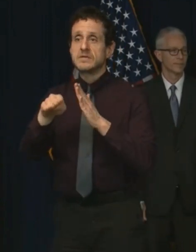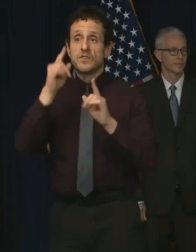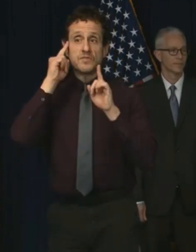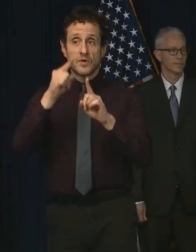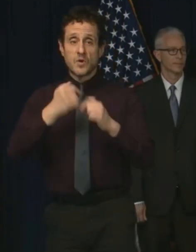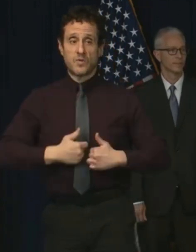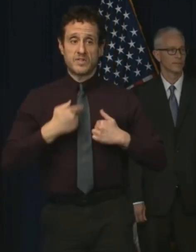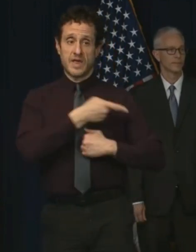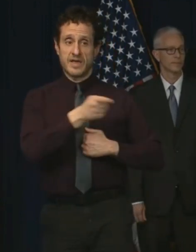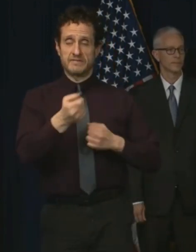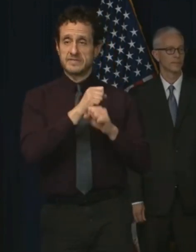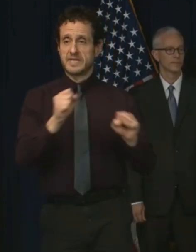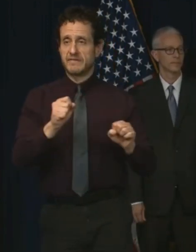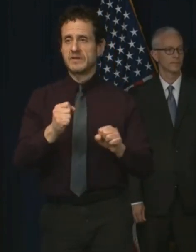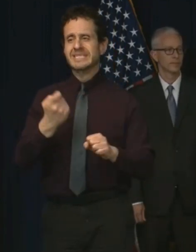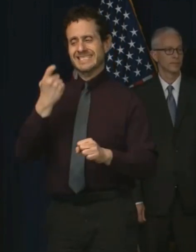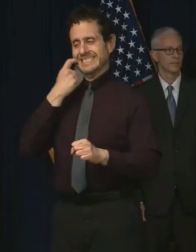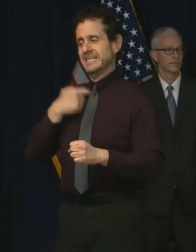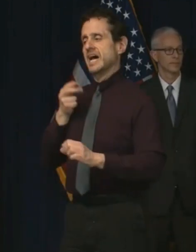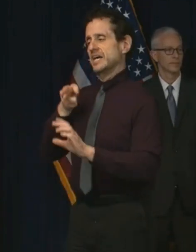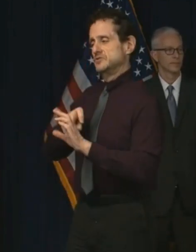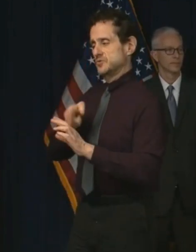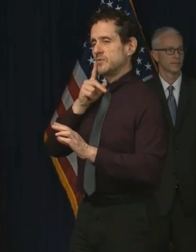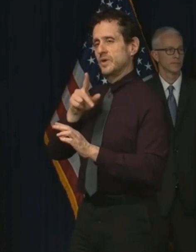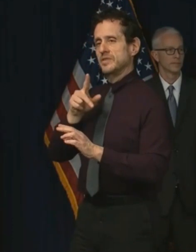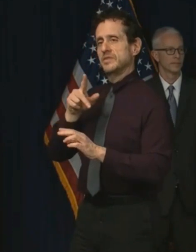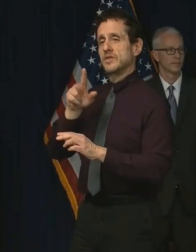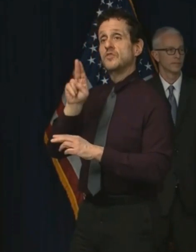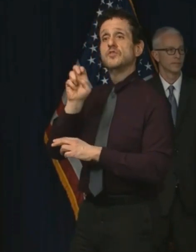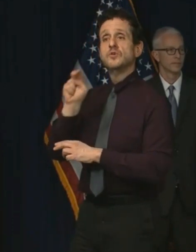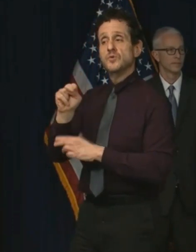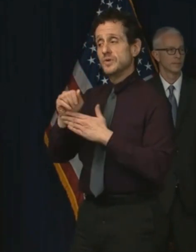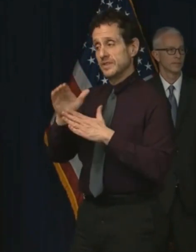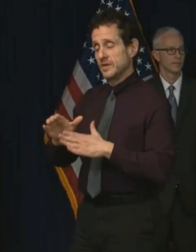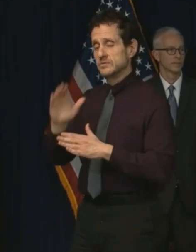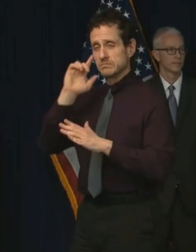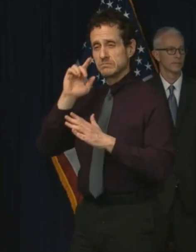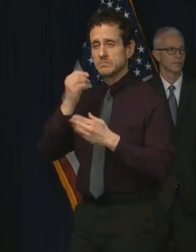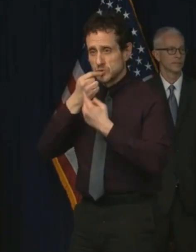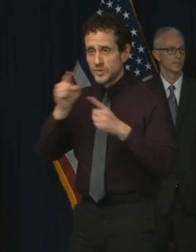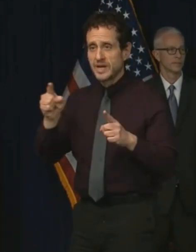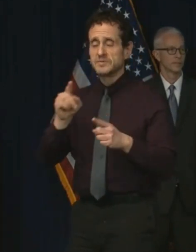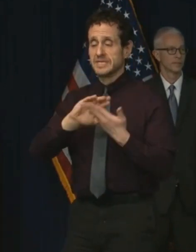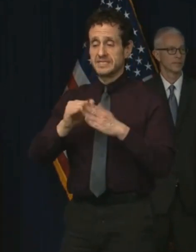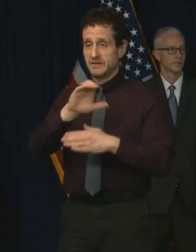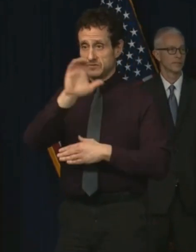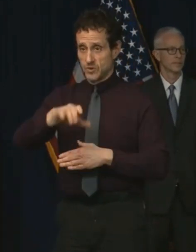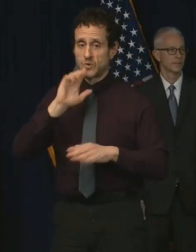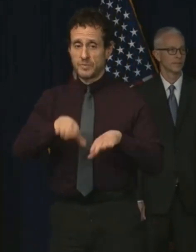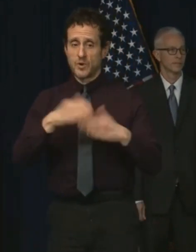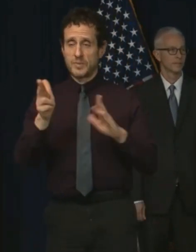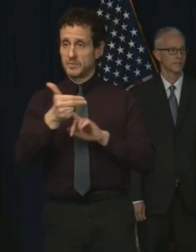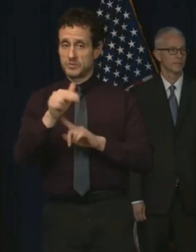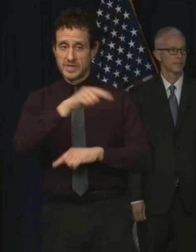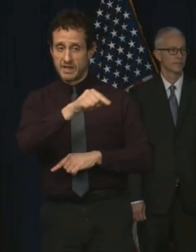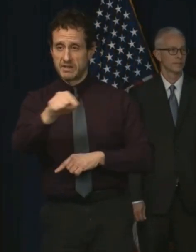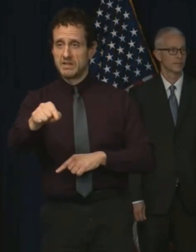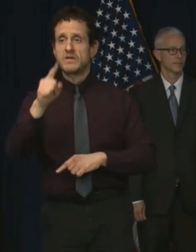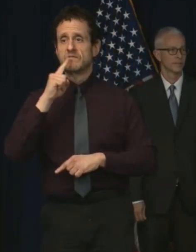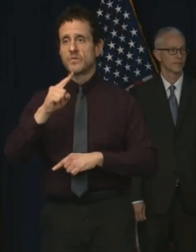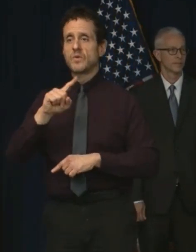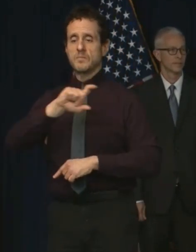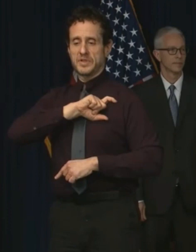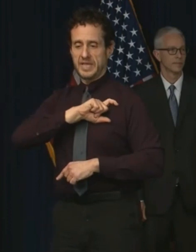local public safety union leaders to announce the City of Chicago Chicago will be opening up additional hotel space for our first